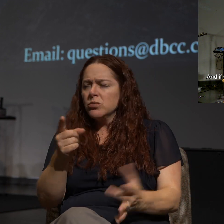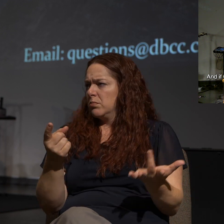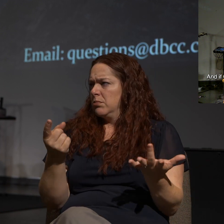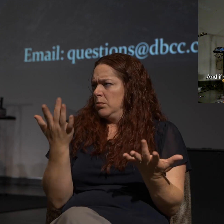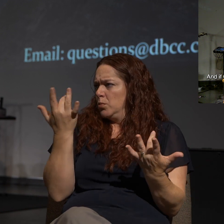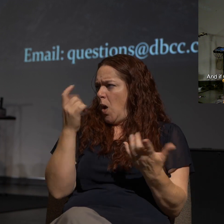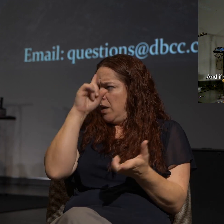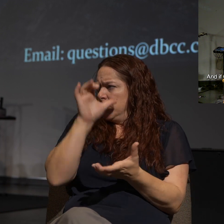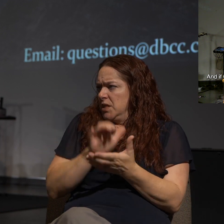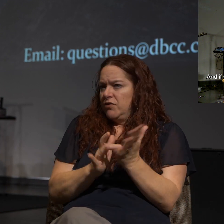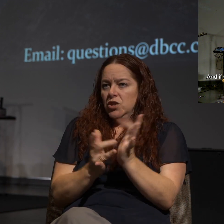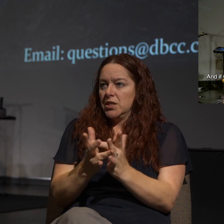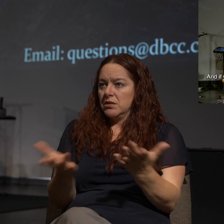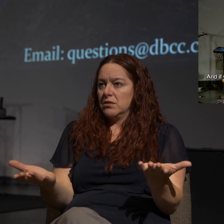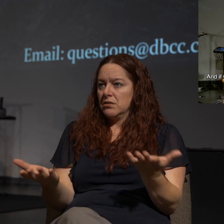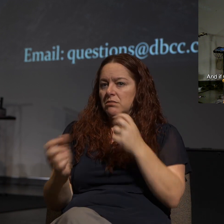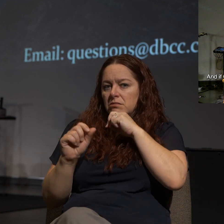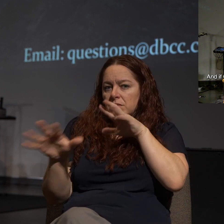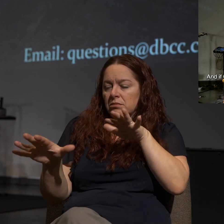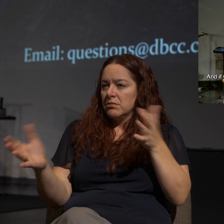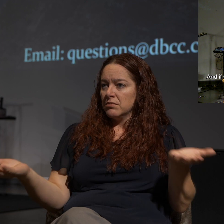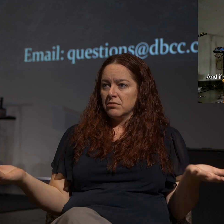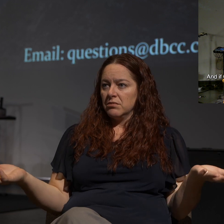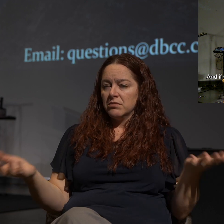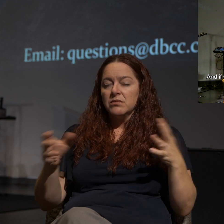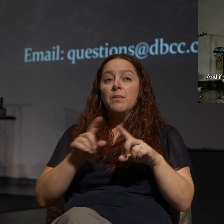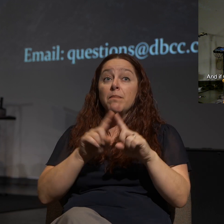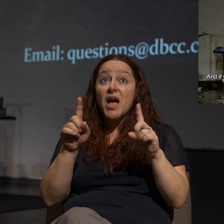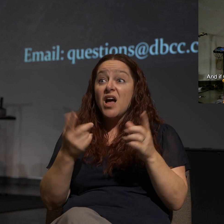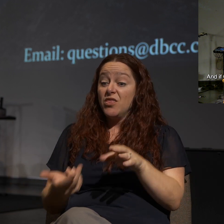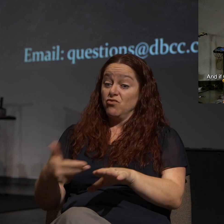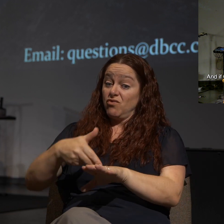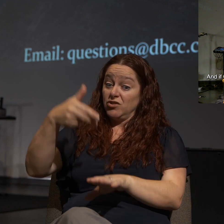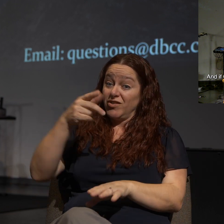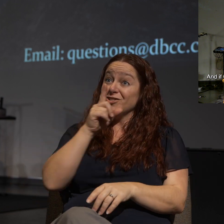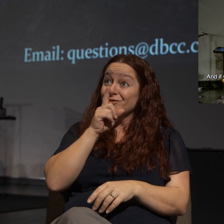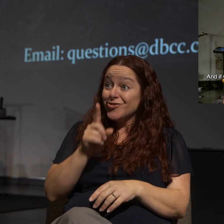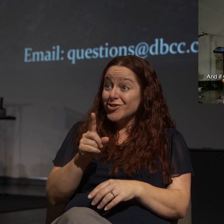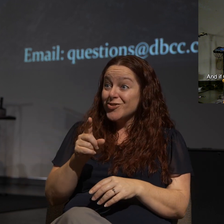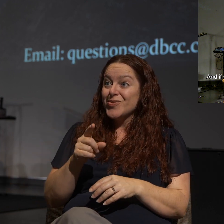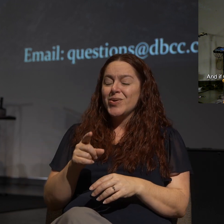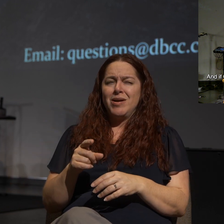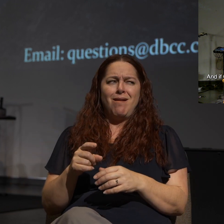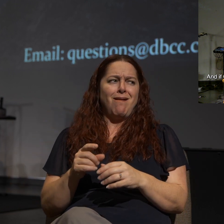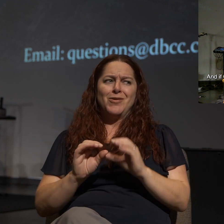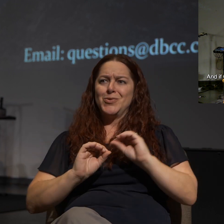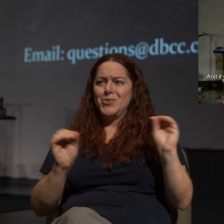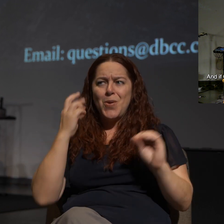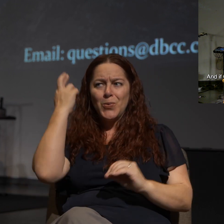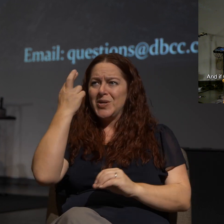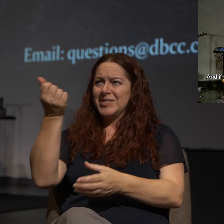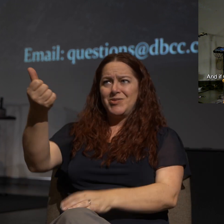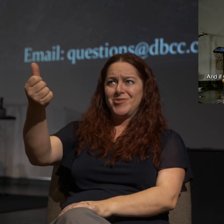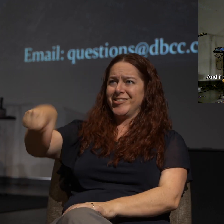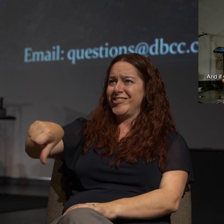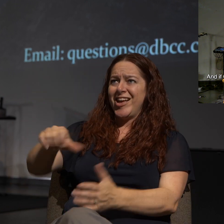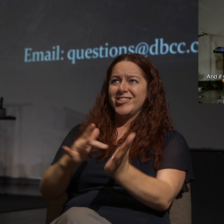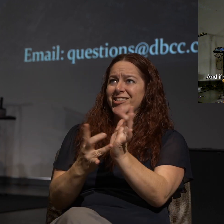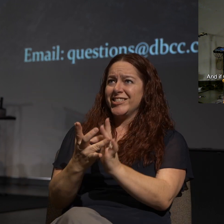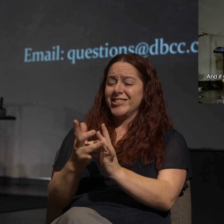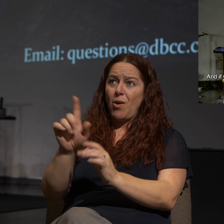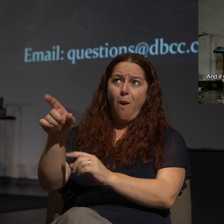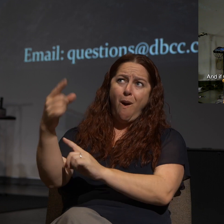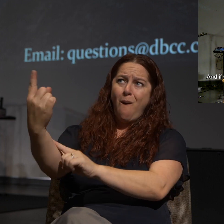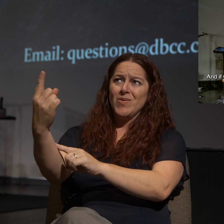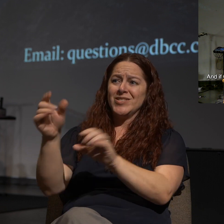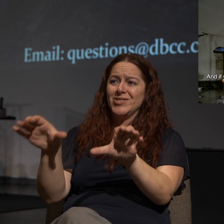to believe in Jesus. No reason to accept Him. But if the resurrection is true, there's no reason to reject Jesus because no one else has done